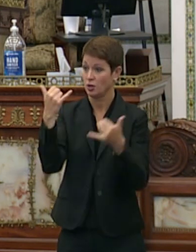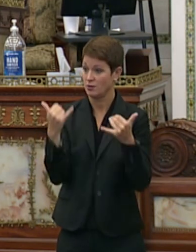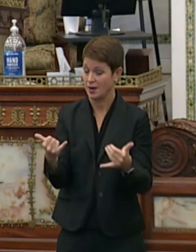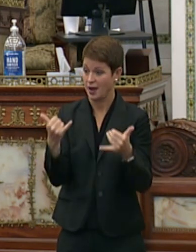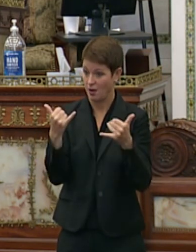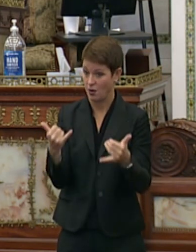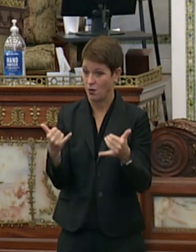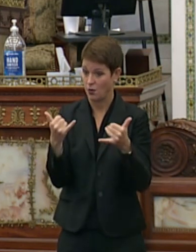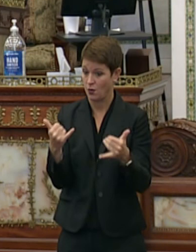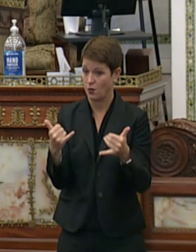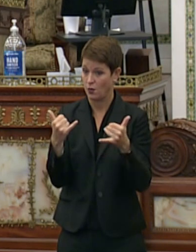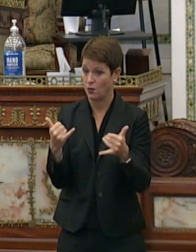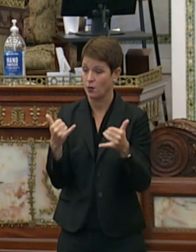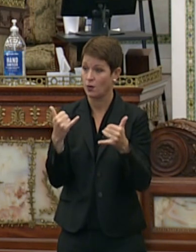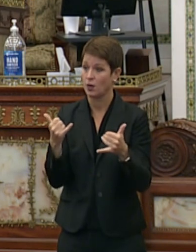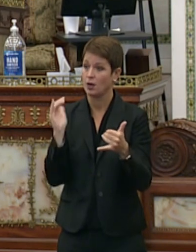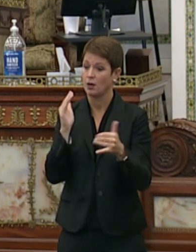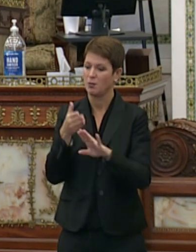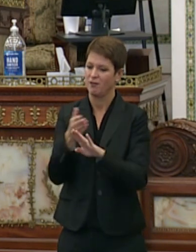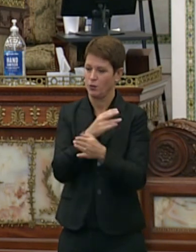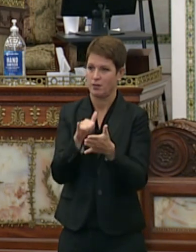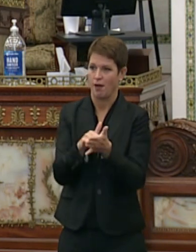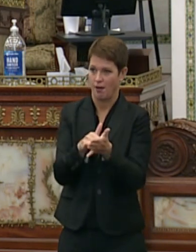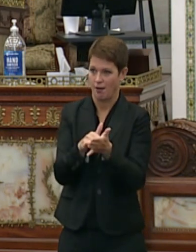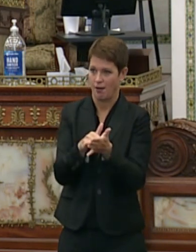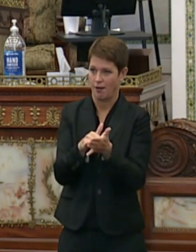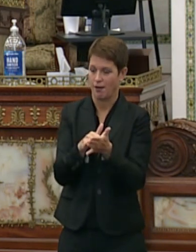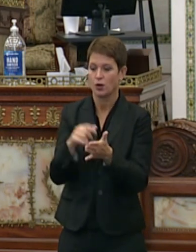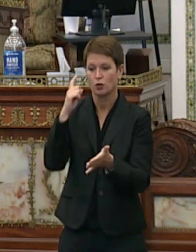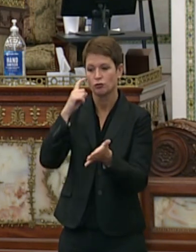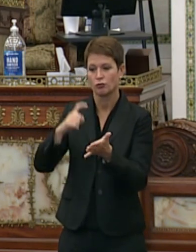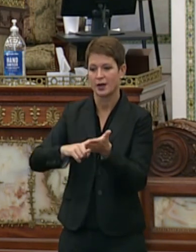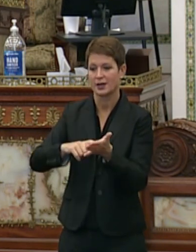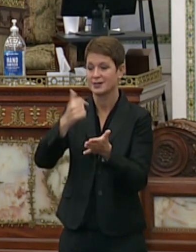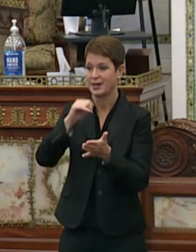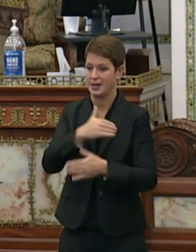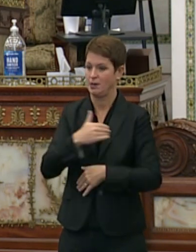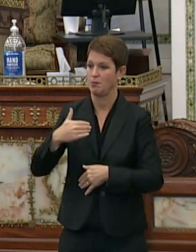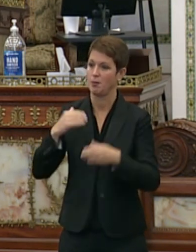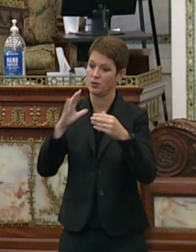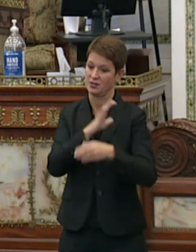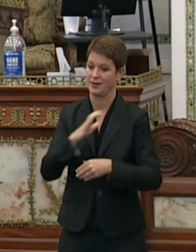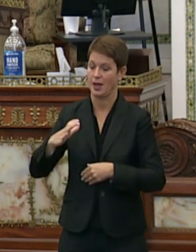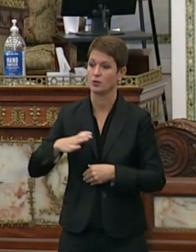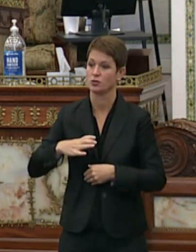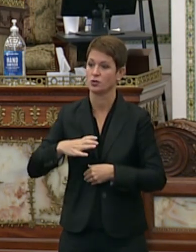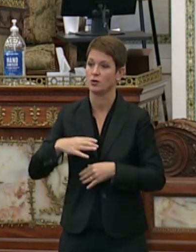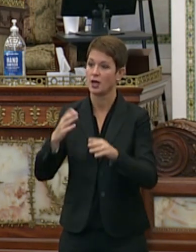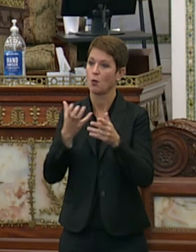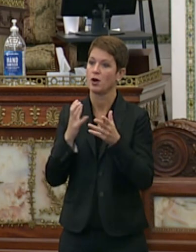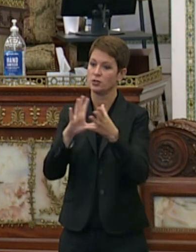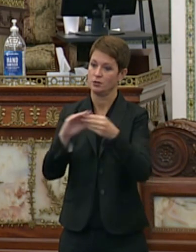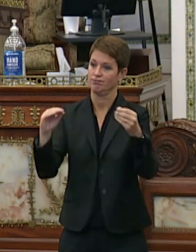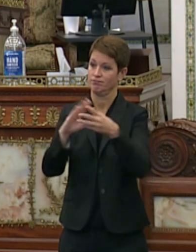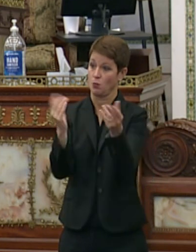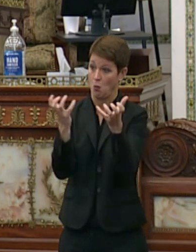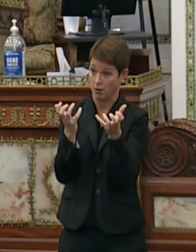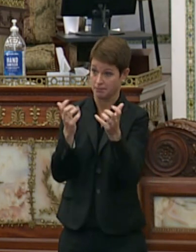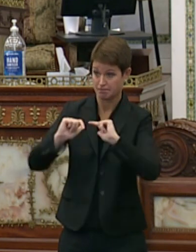prior to that recognizes any members of council that would like to speak